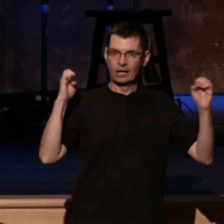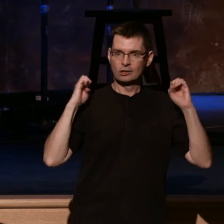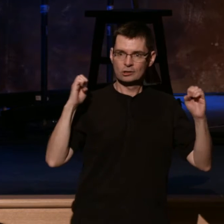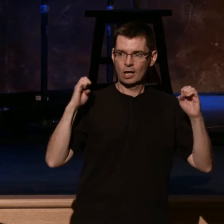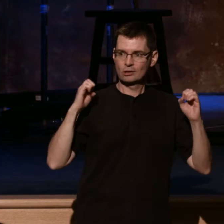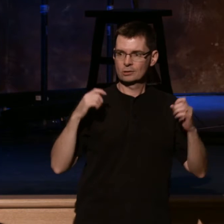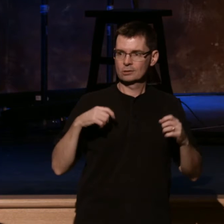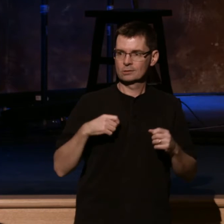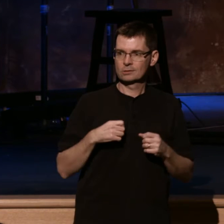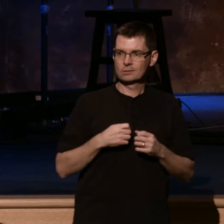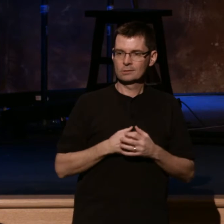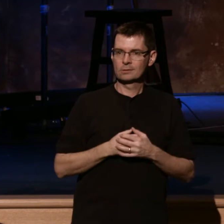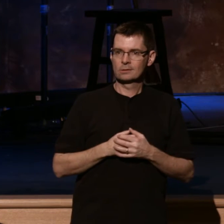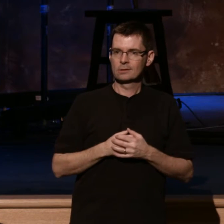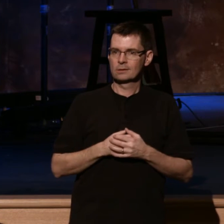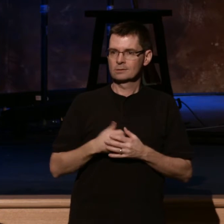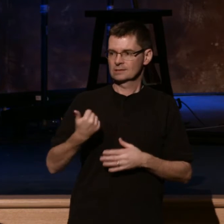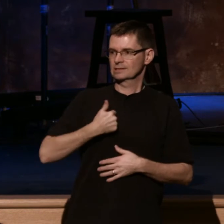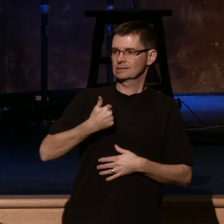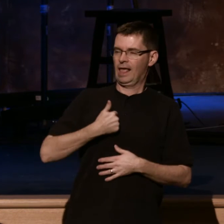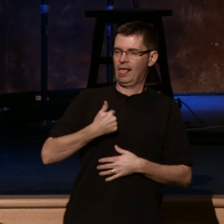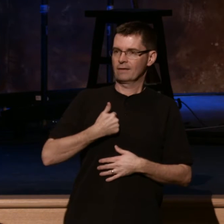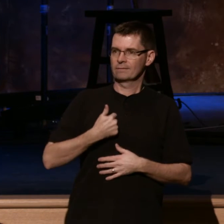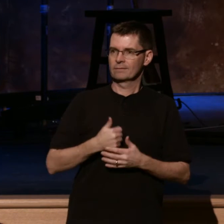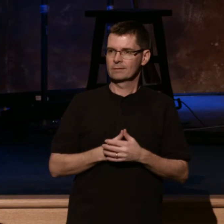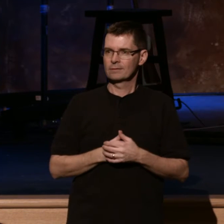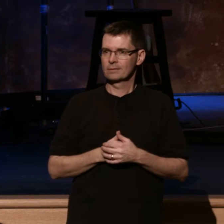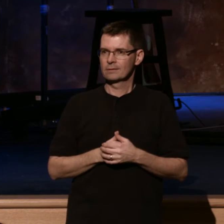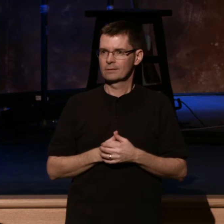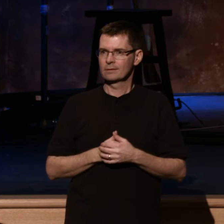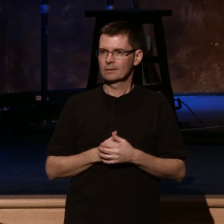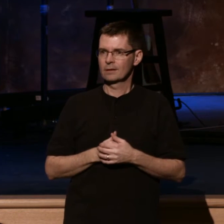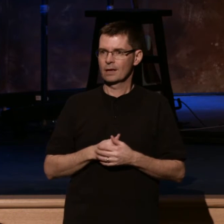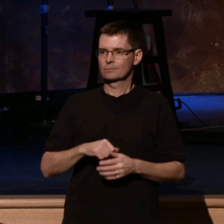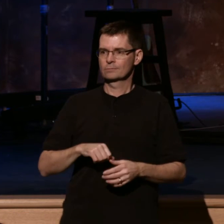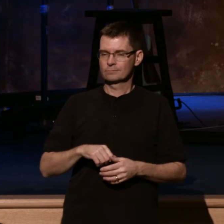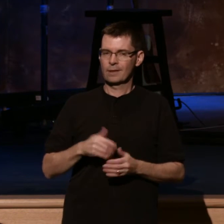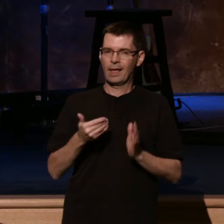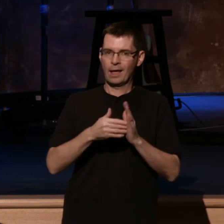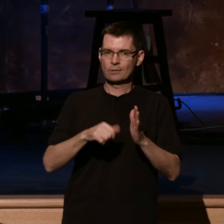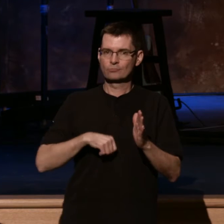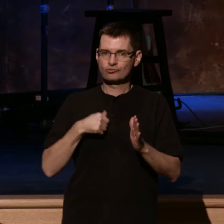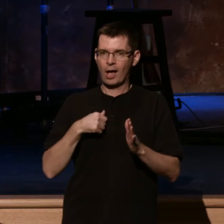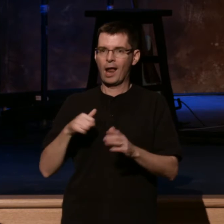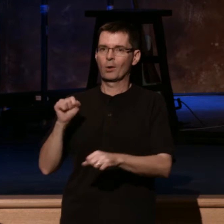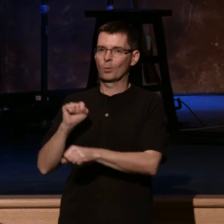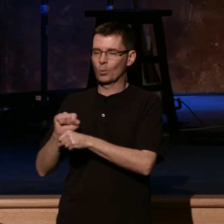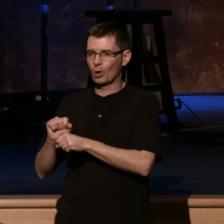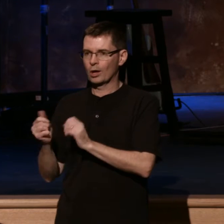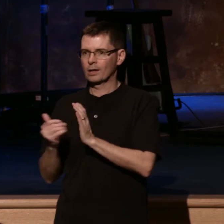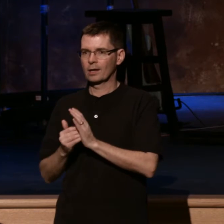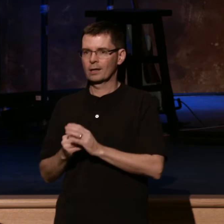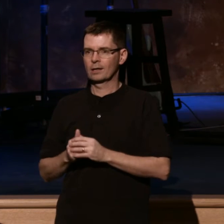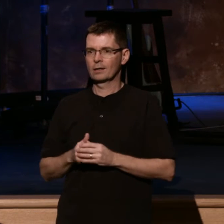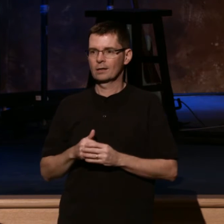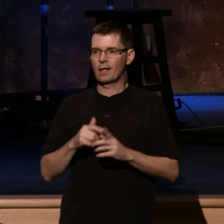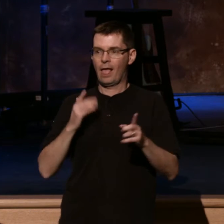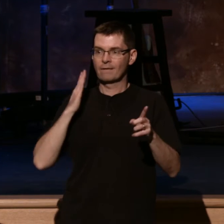What was this one? Self. Self. Pride. Pride. Work. Future retirement. Future